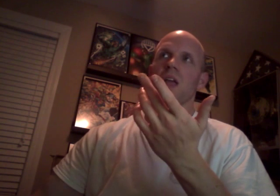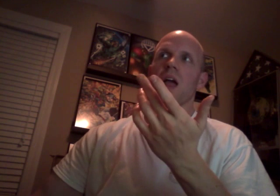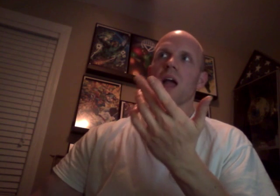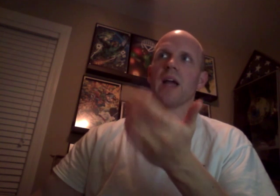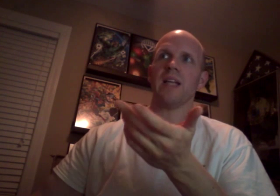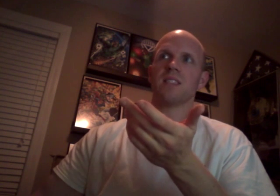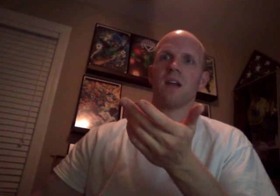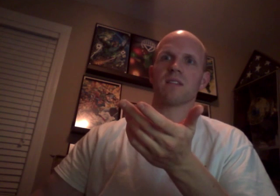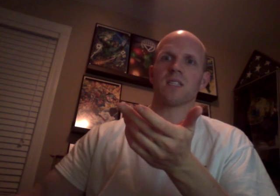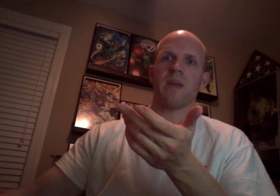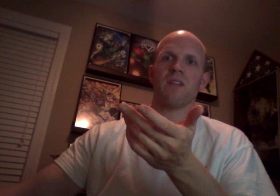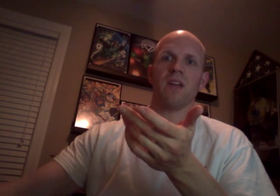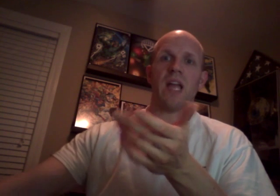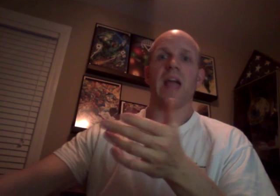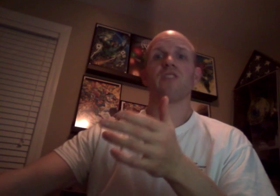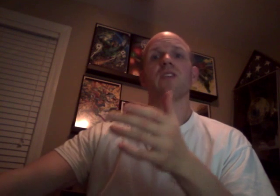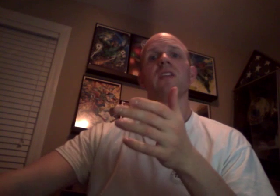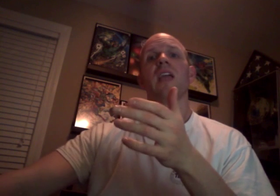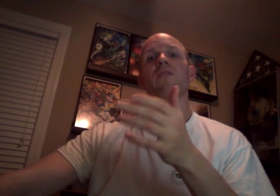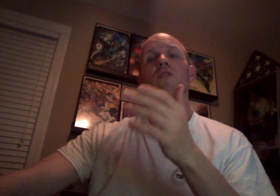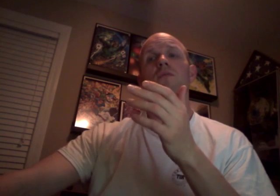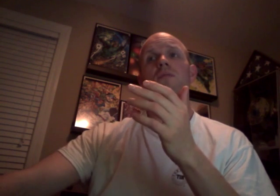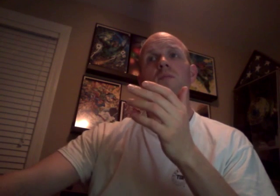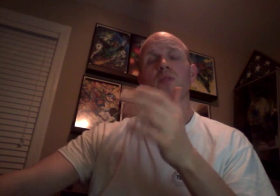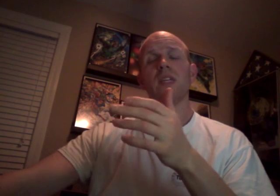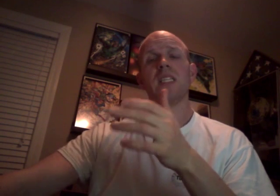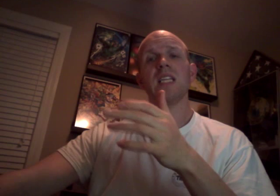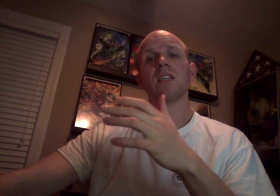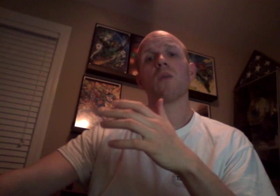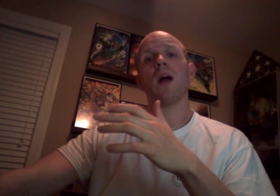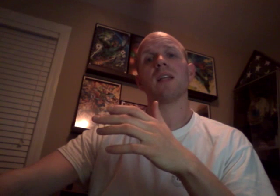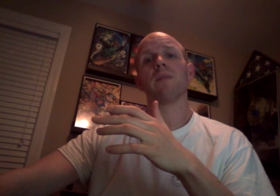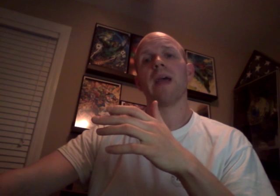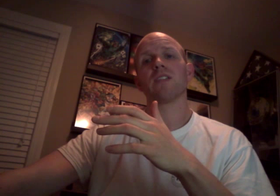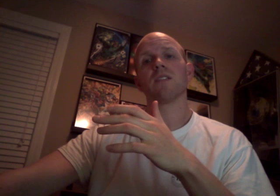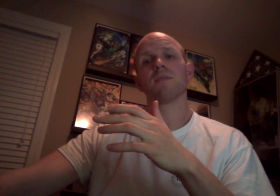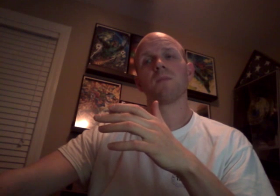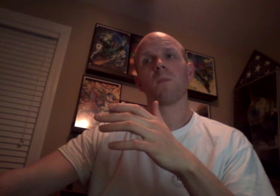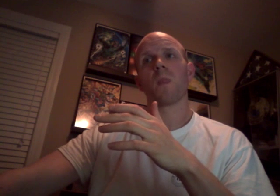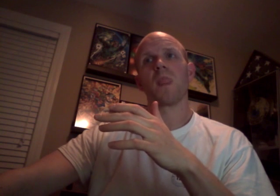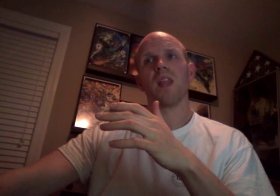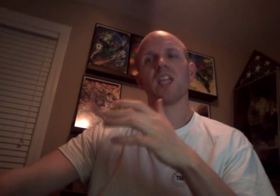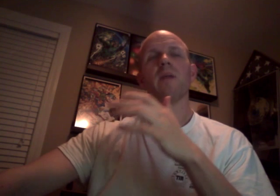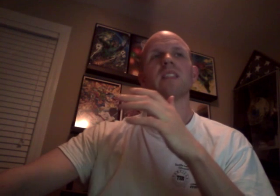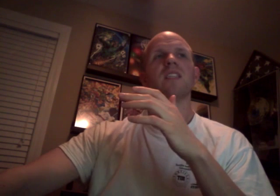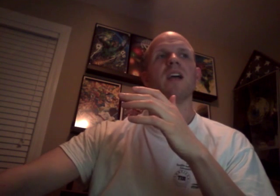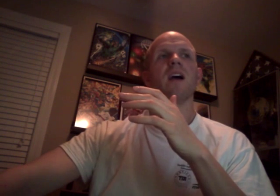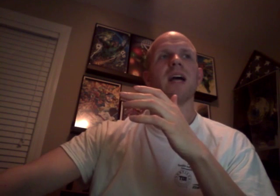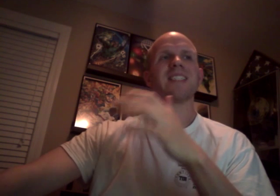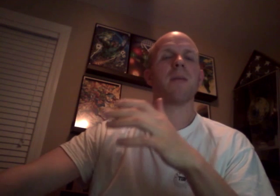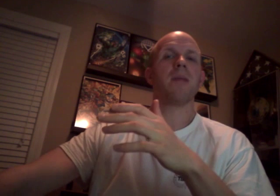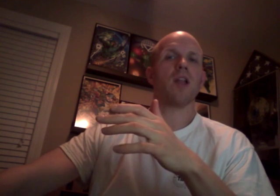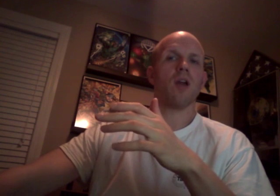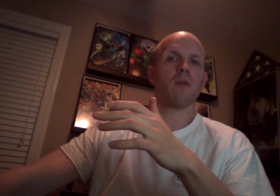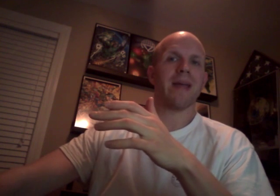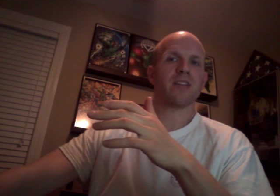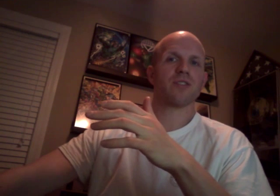It kind of sucks because main event actually gave you some pretty decent quality matches. Like you might see a 10 minute long match,